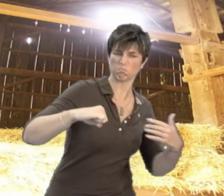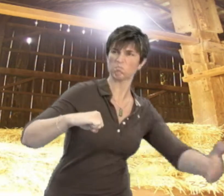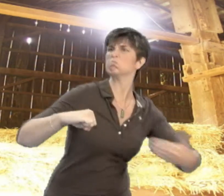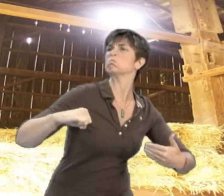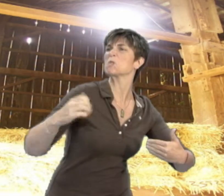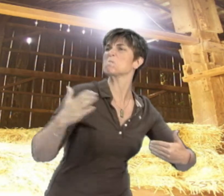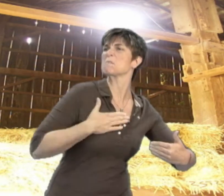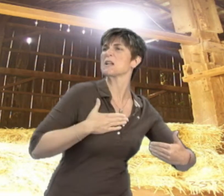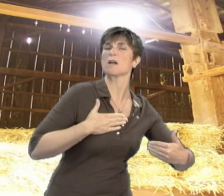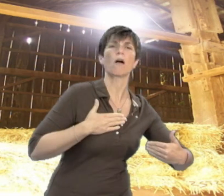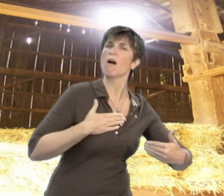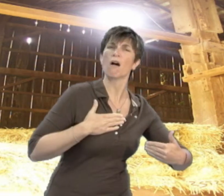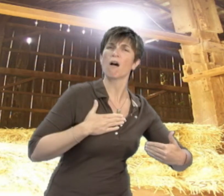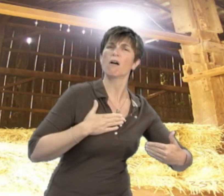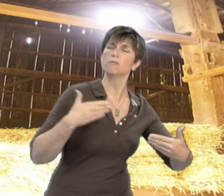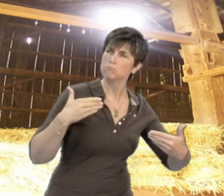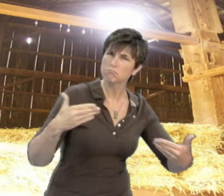do not keep it all to yourself.